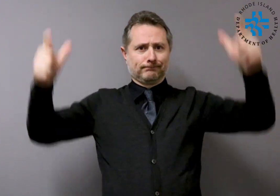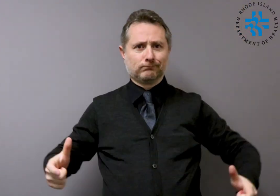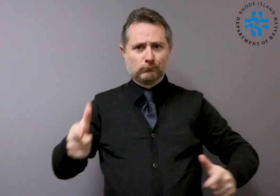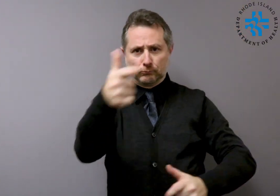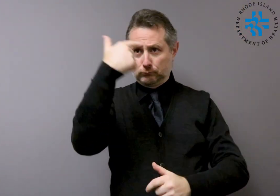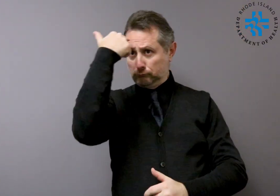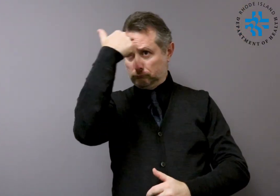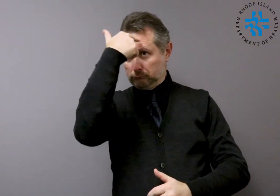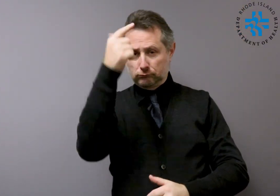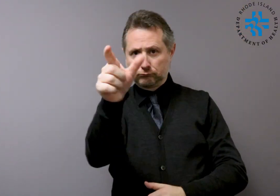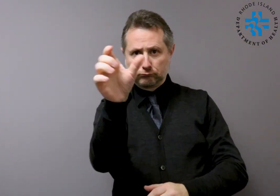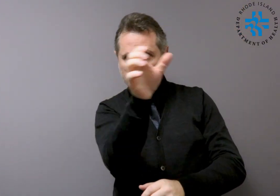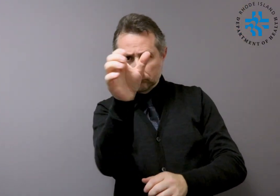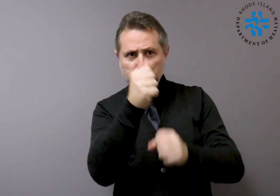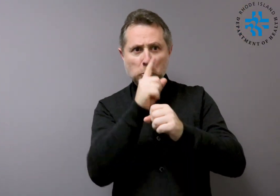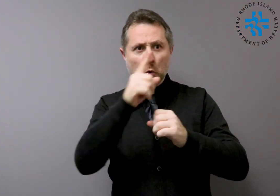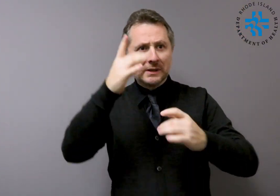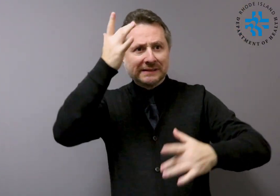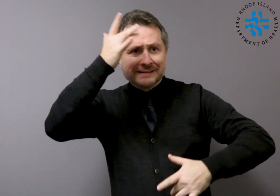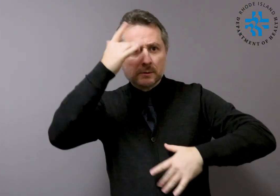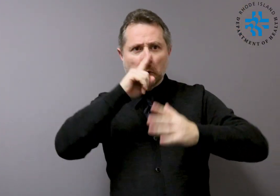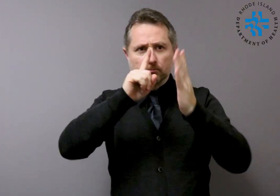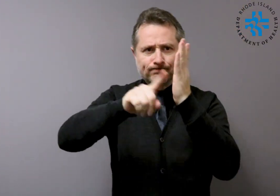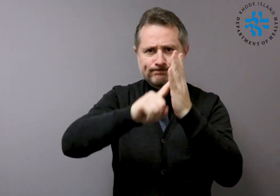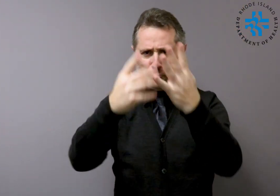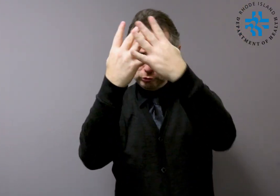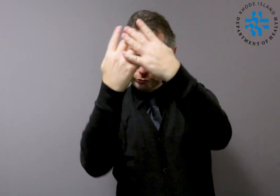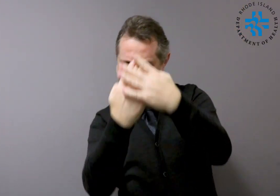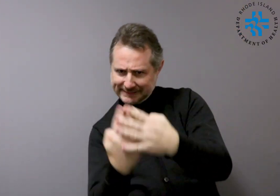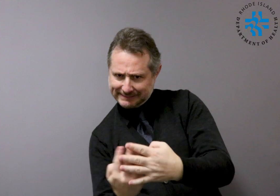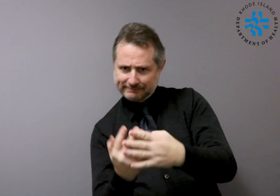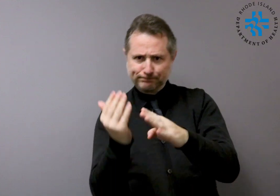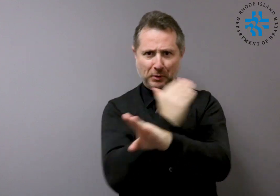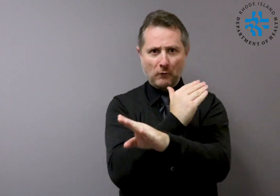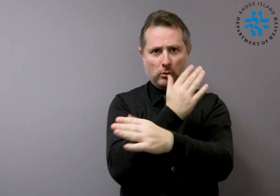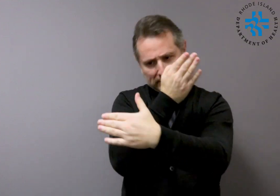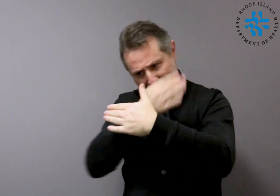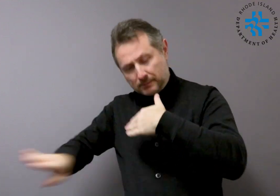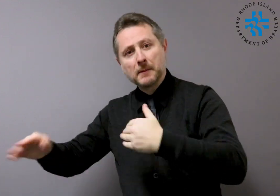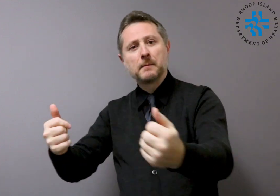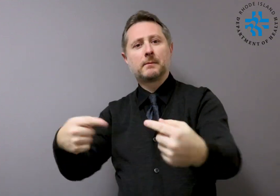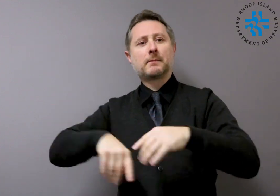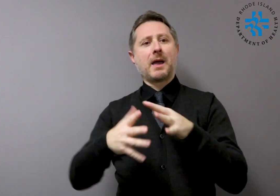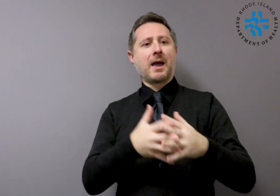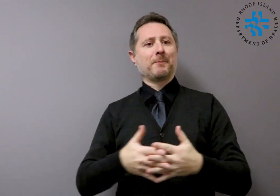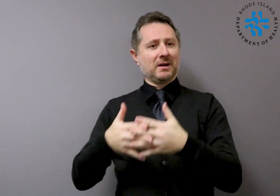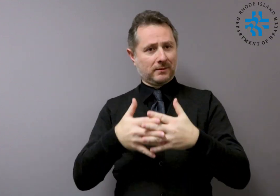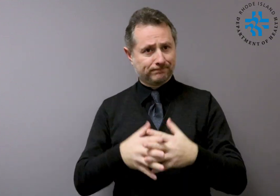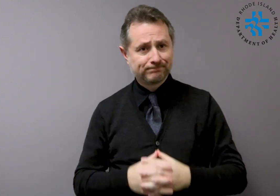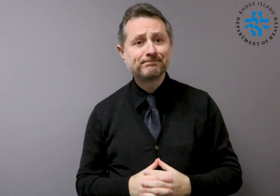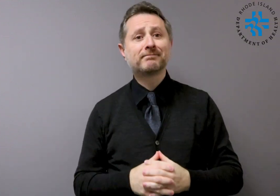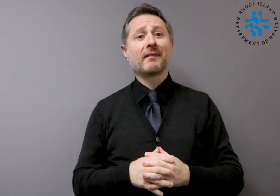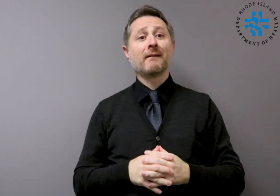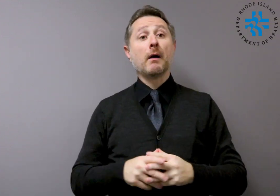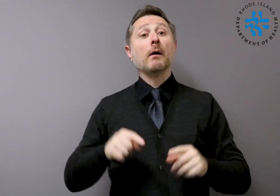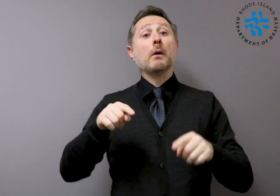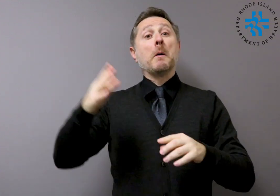international airport where they landed. People coming from other areas of China are being screened for symptoms at their U.S. arrival